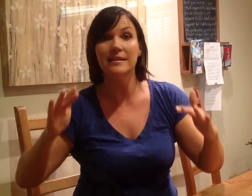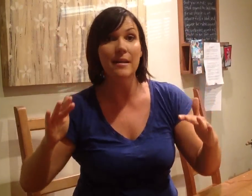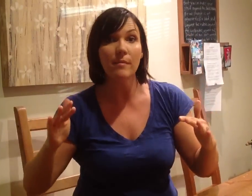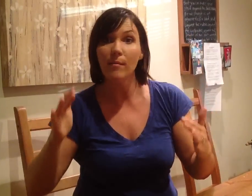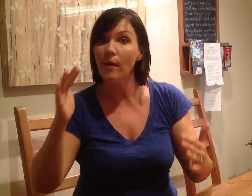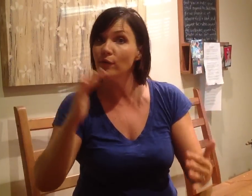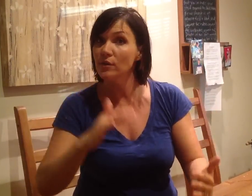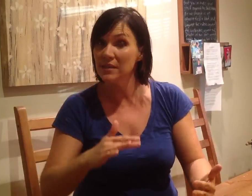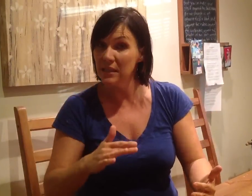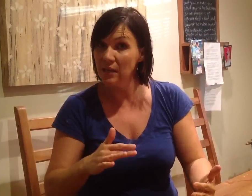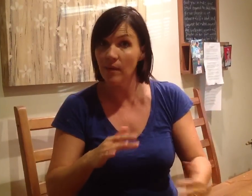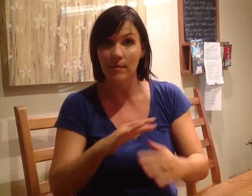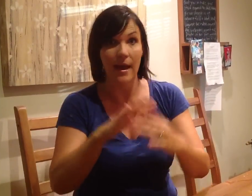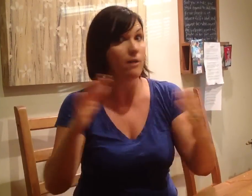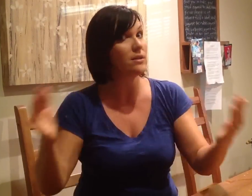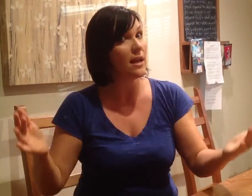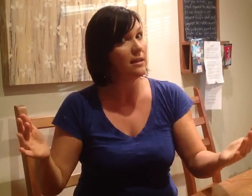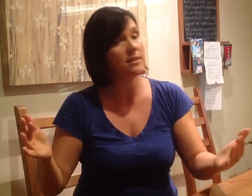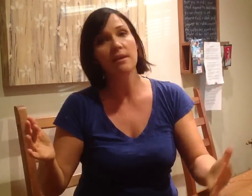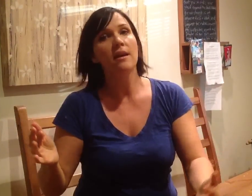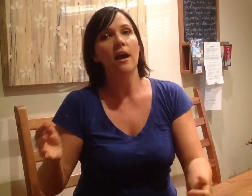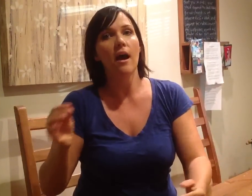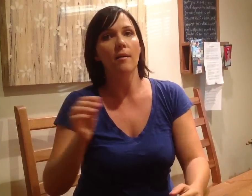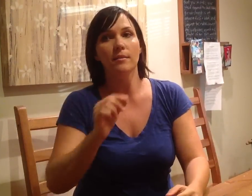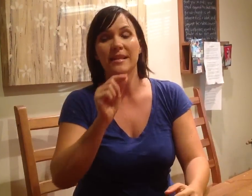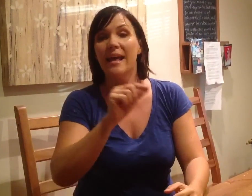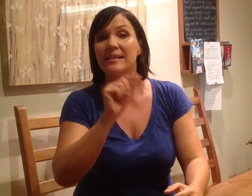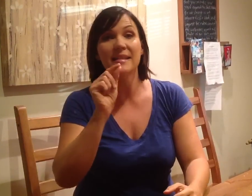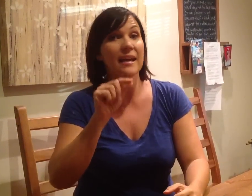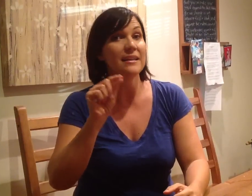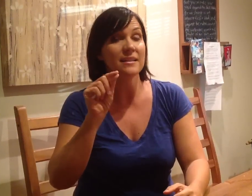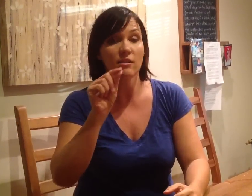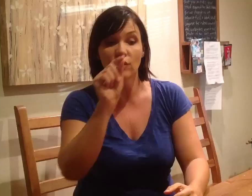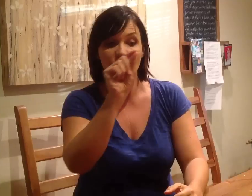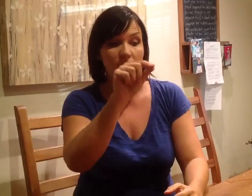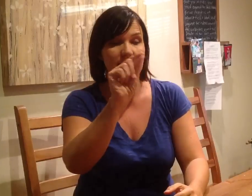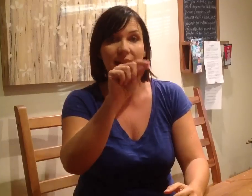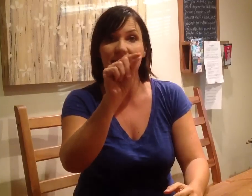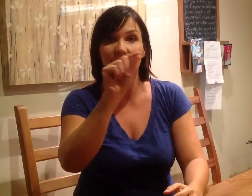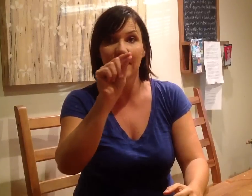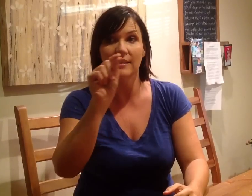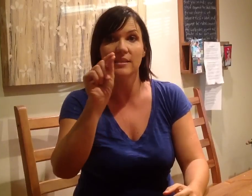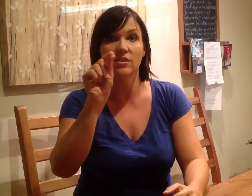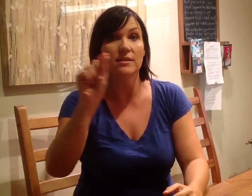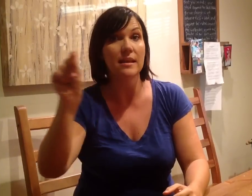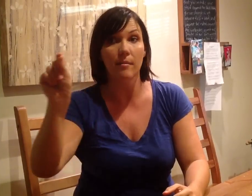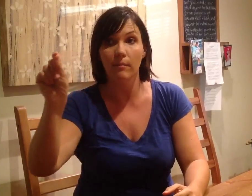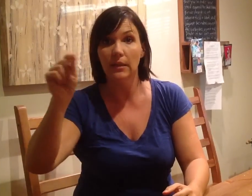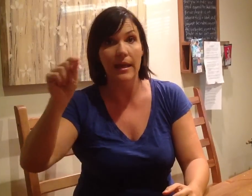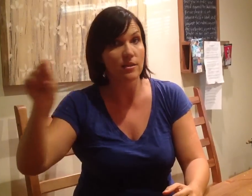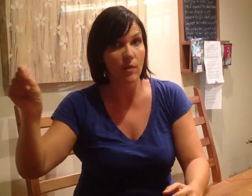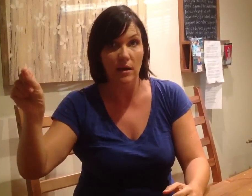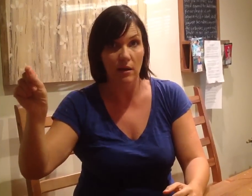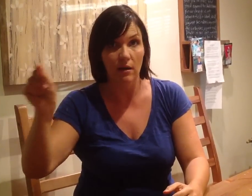dim them after a scene, maybe the house lights, 10 seconds. You could just write 10 seconds to dim lights right here.